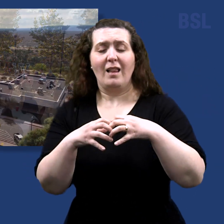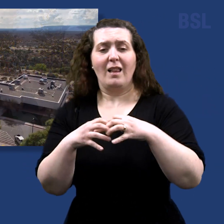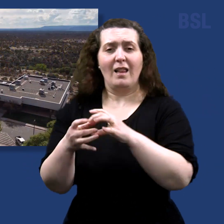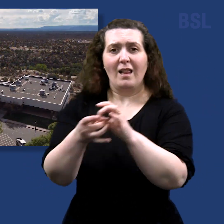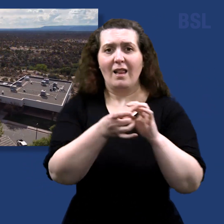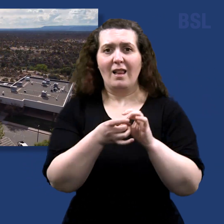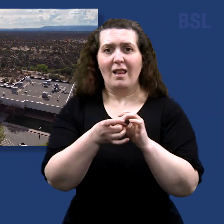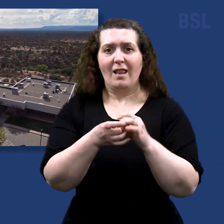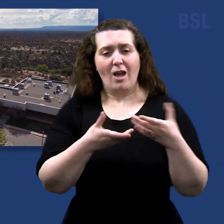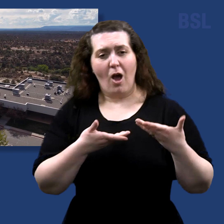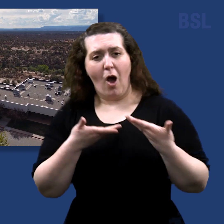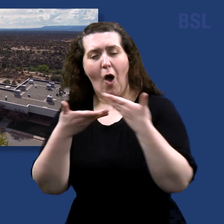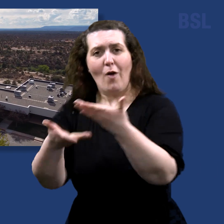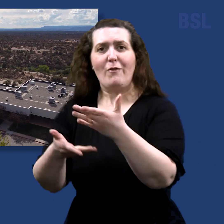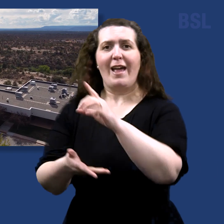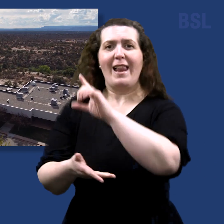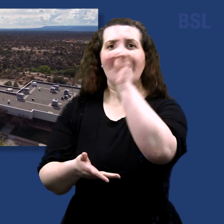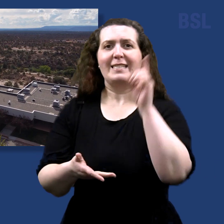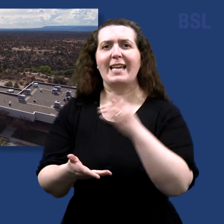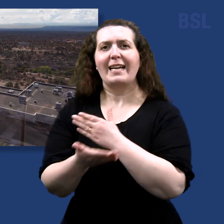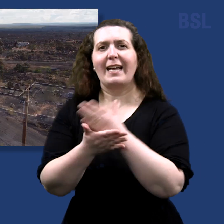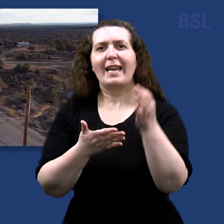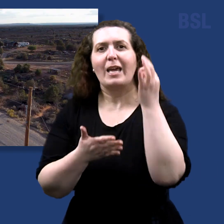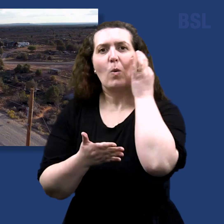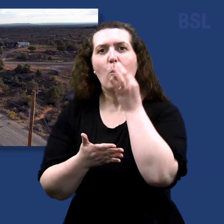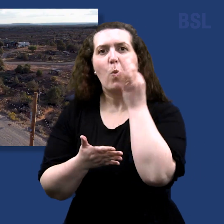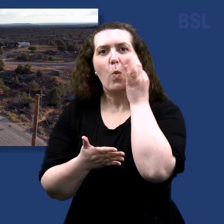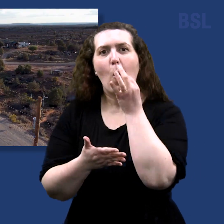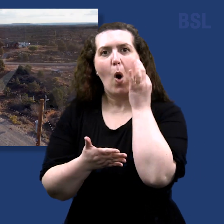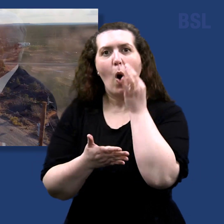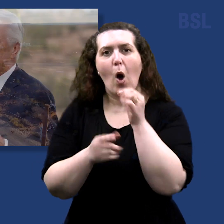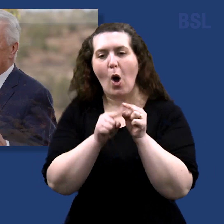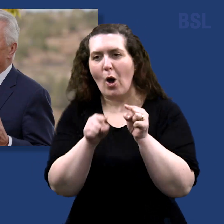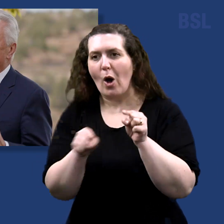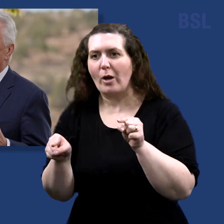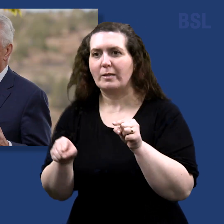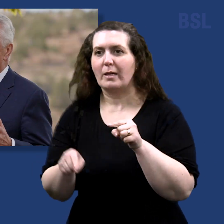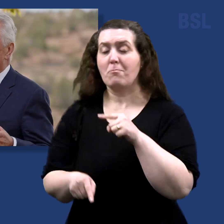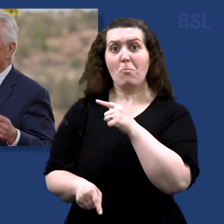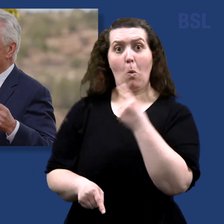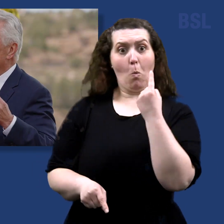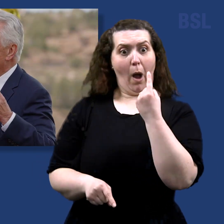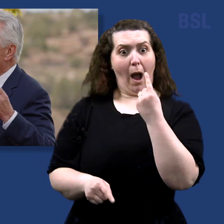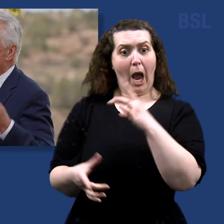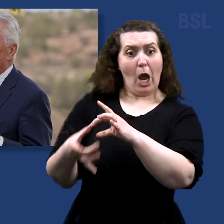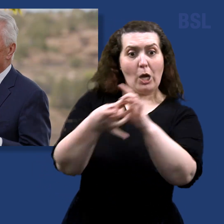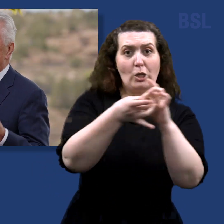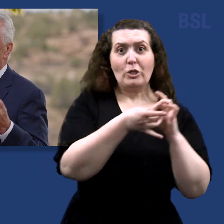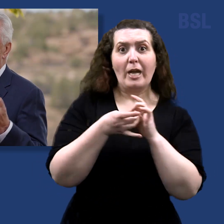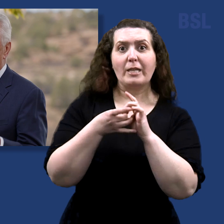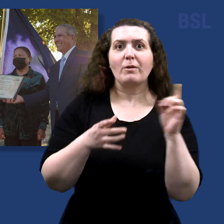electricity and clean running water from Blanding into Westwater. One thing can unite us, that is the language of love.